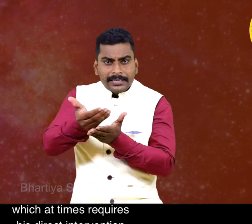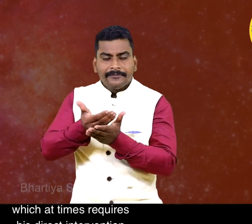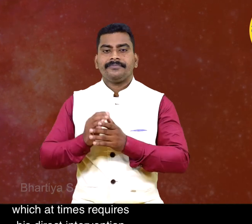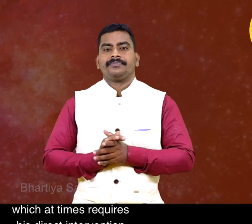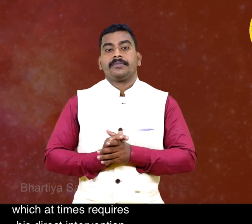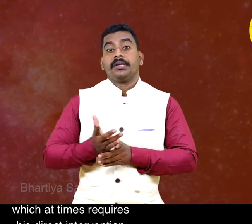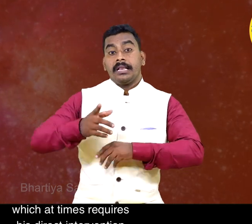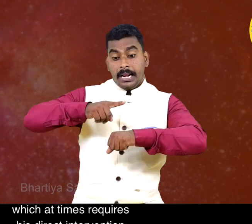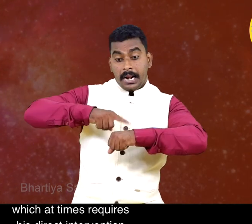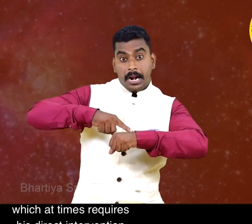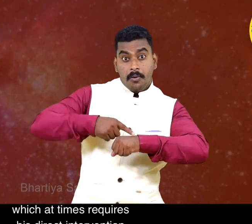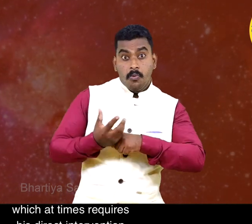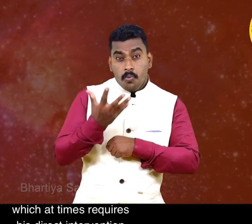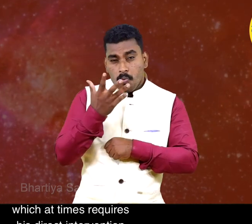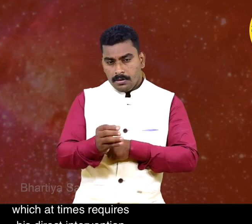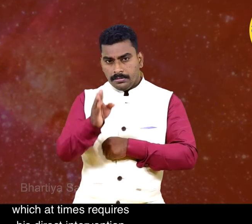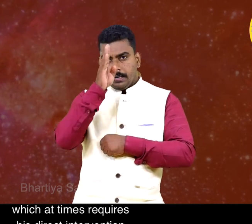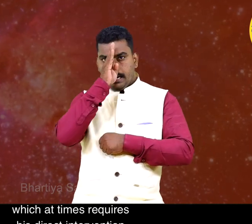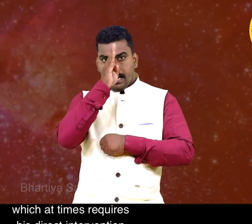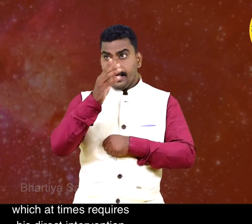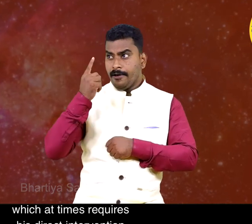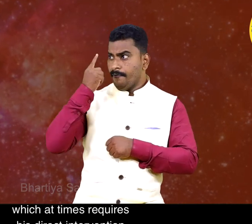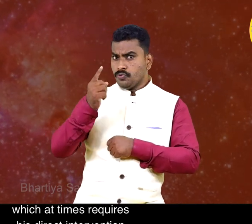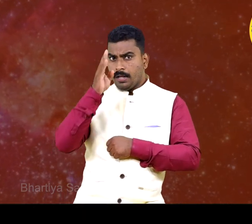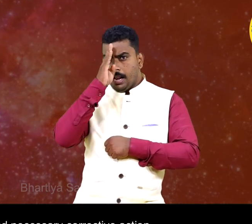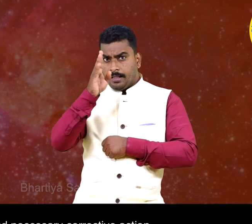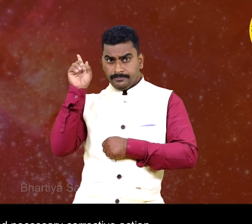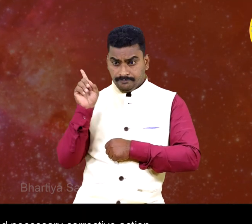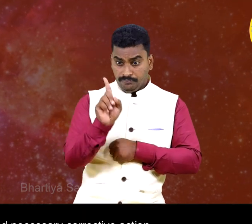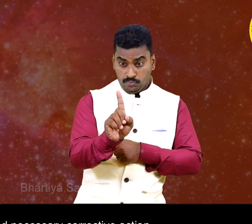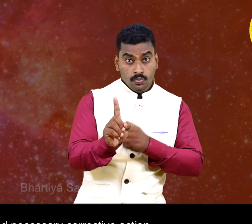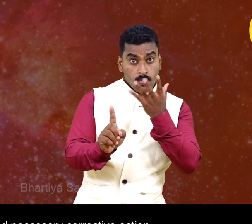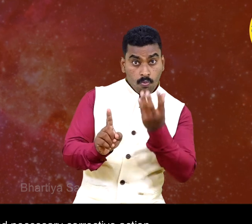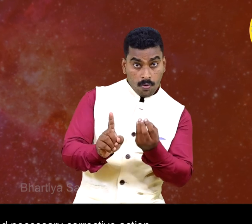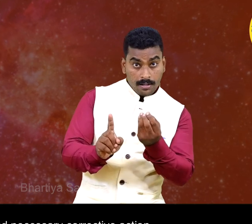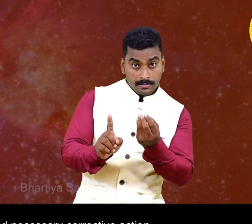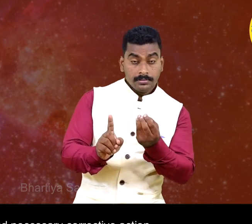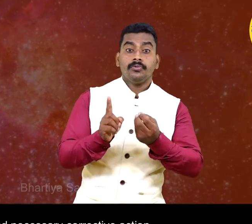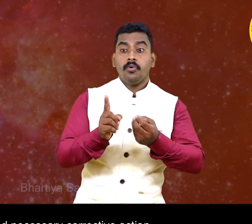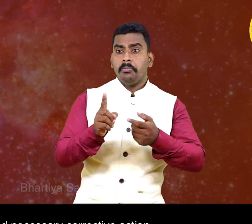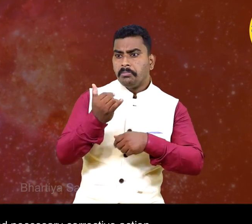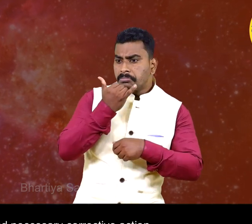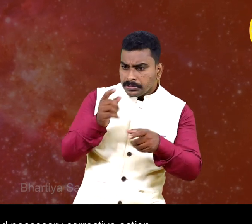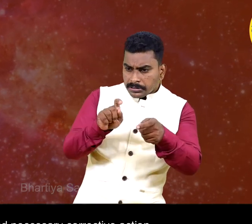requires his direct intervention and necessary corrective action.